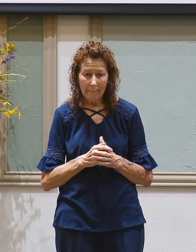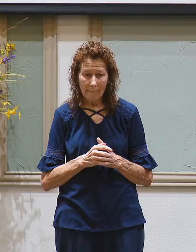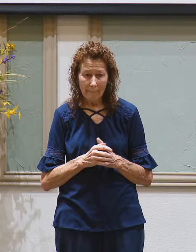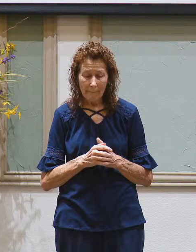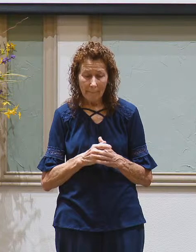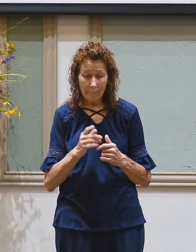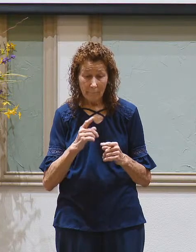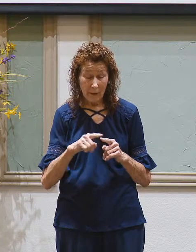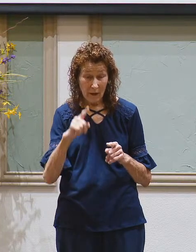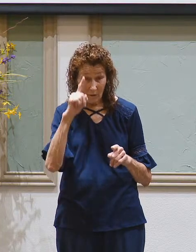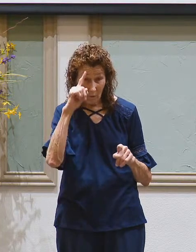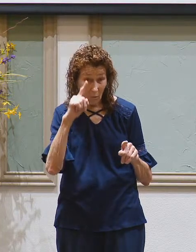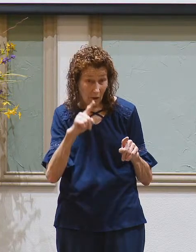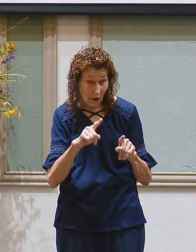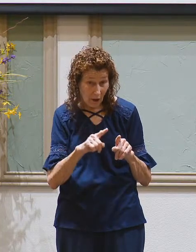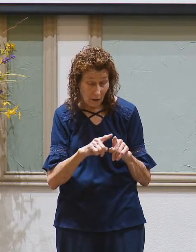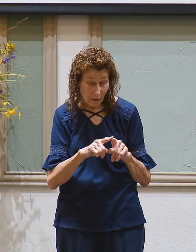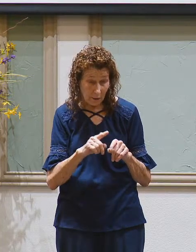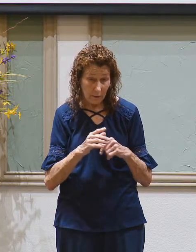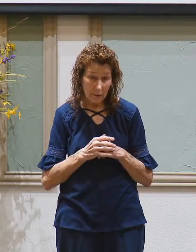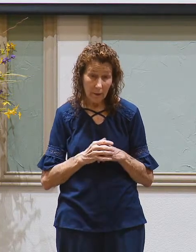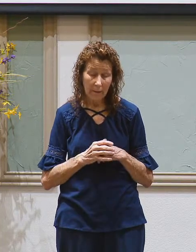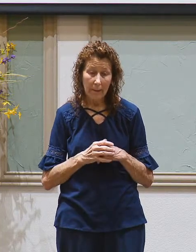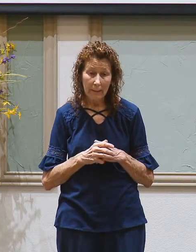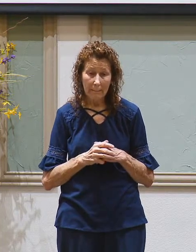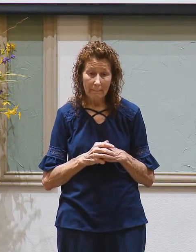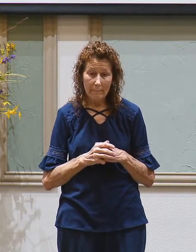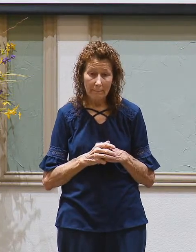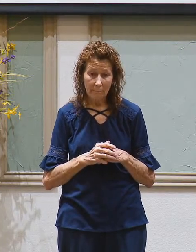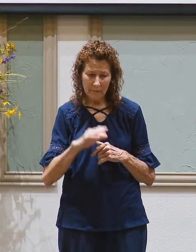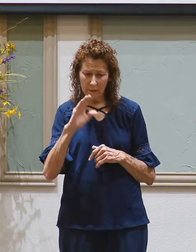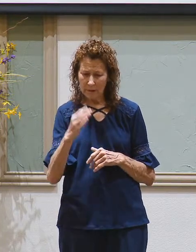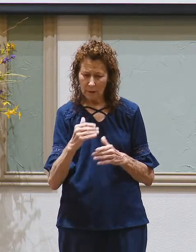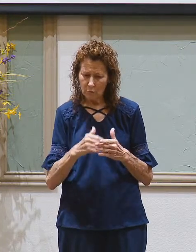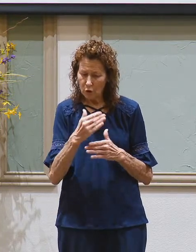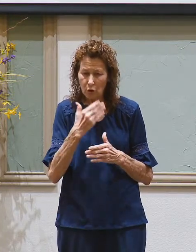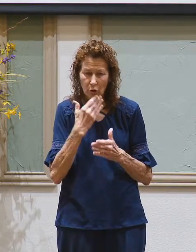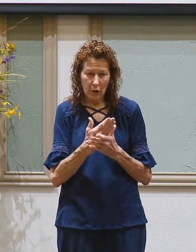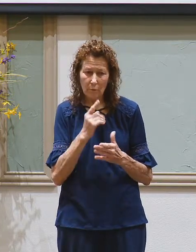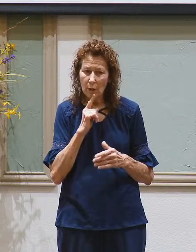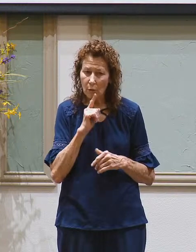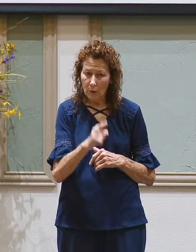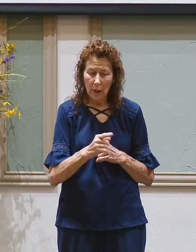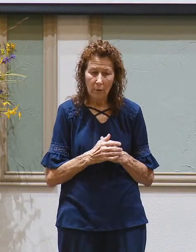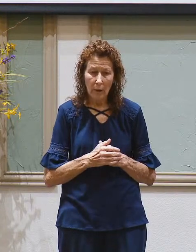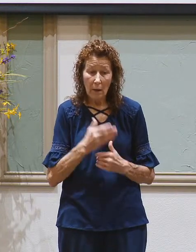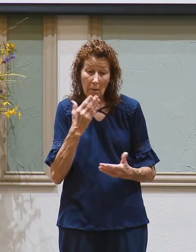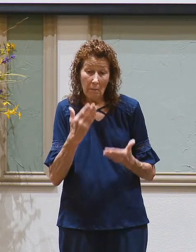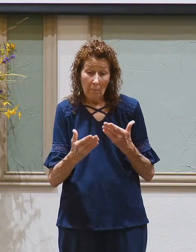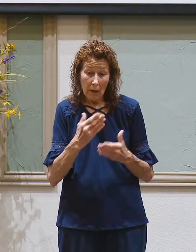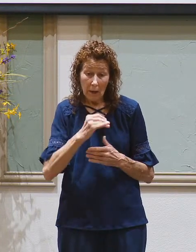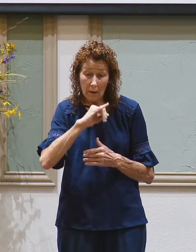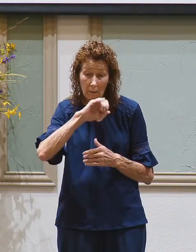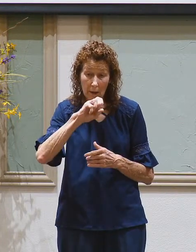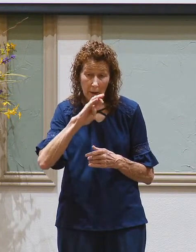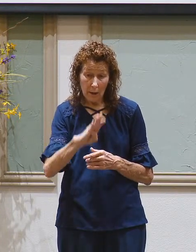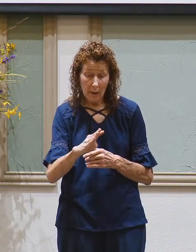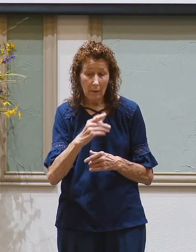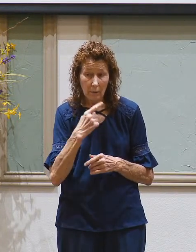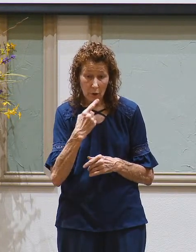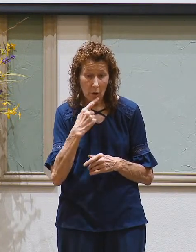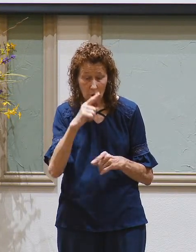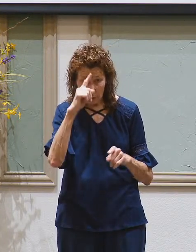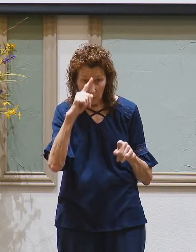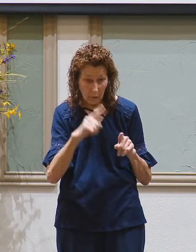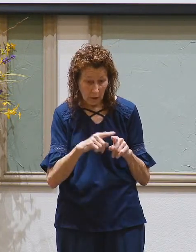But to the brothers, well, it just seems too good to be true. Now maybe Jacob really did say to the